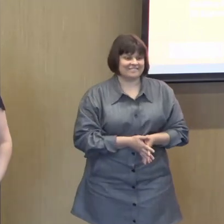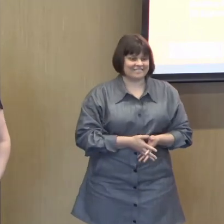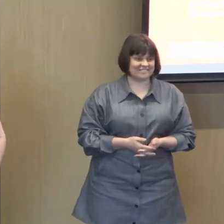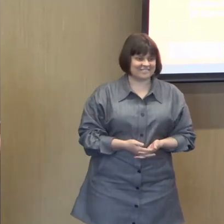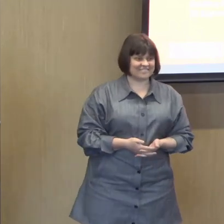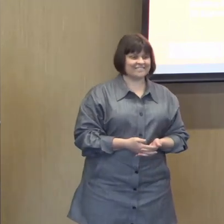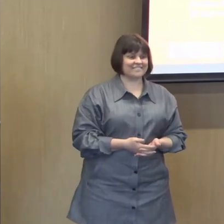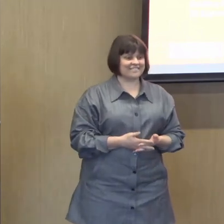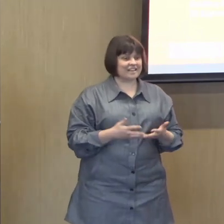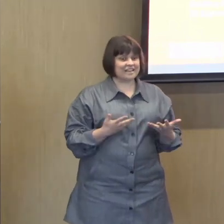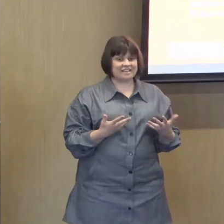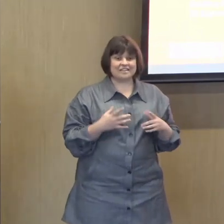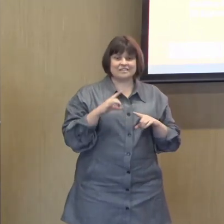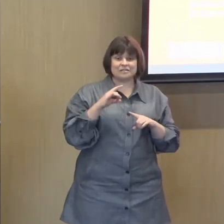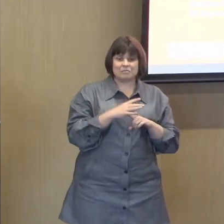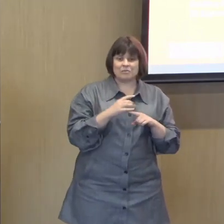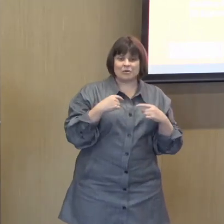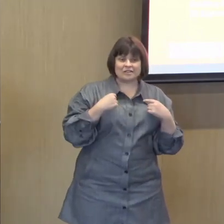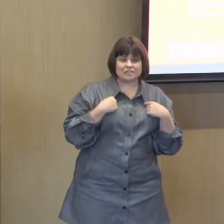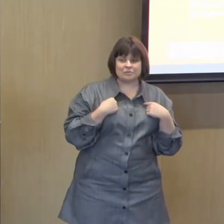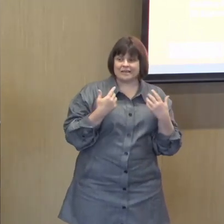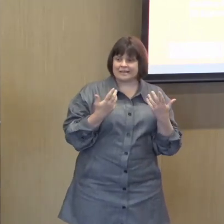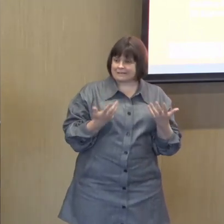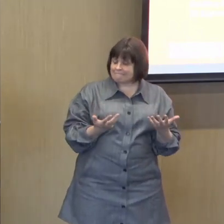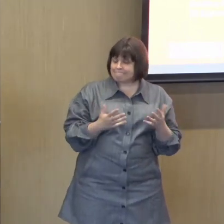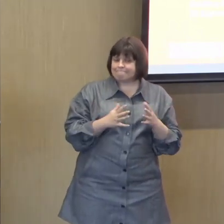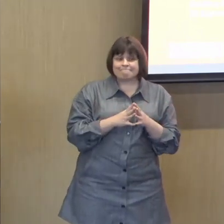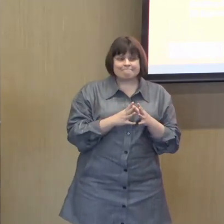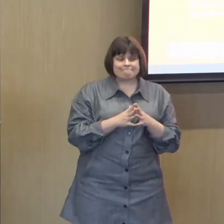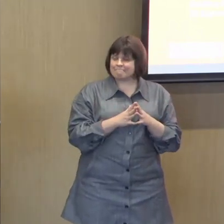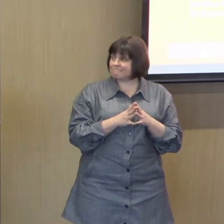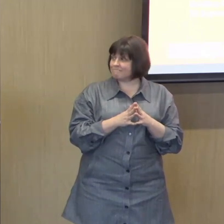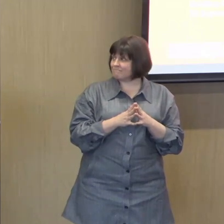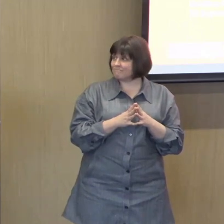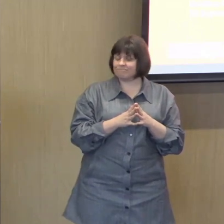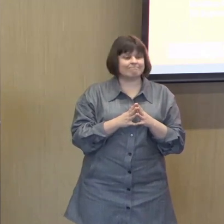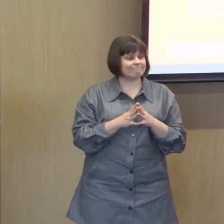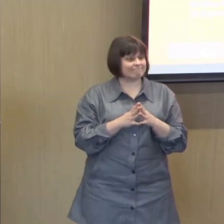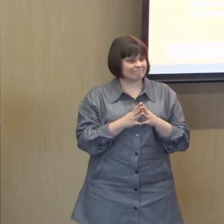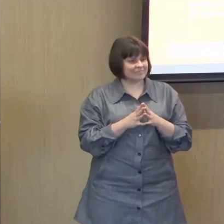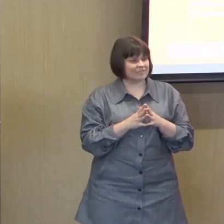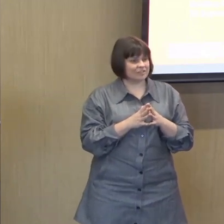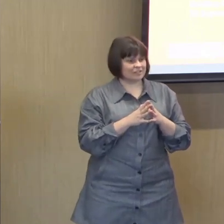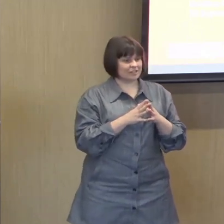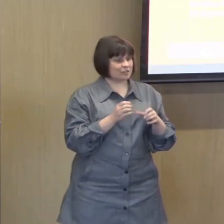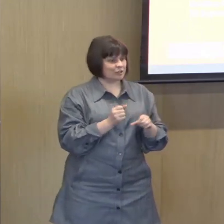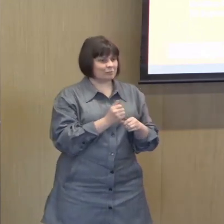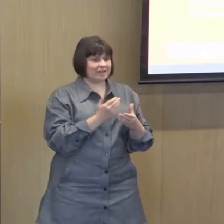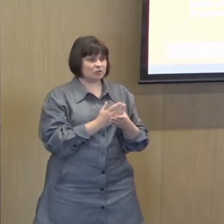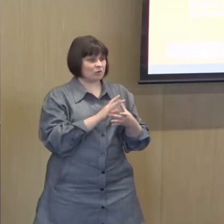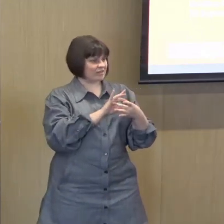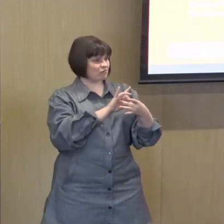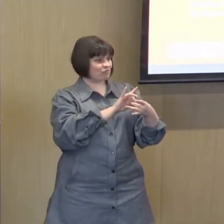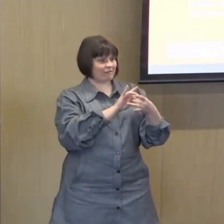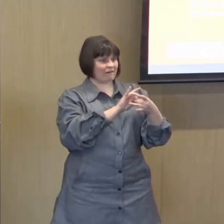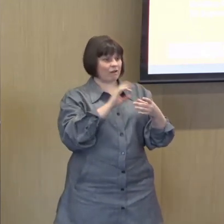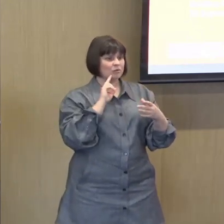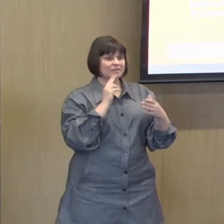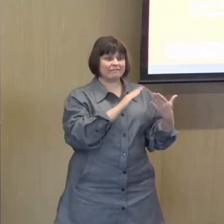It was important to me to find a way to make that relationship reciprocal. And for a while I